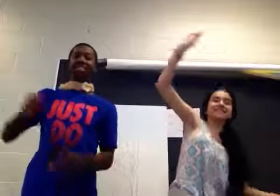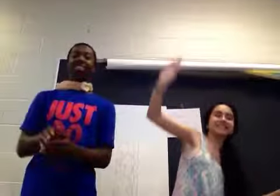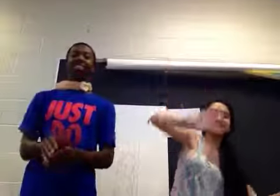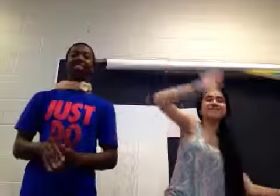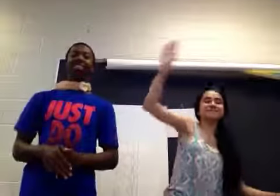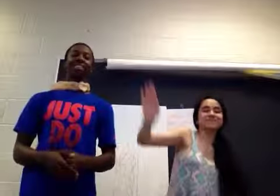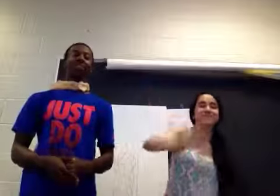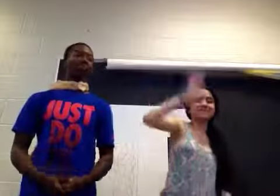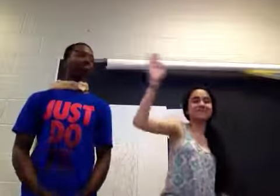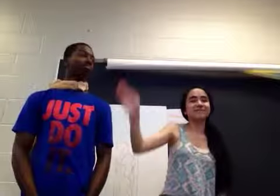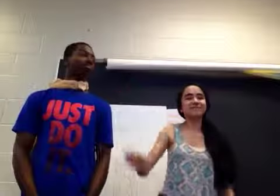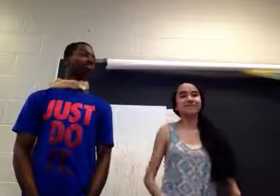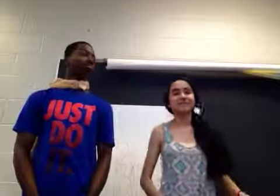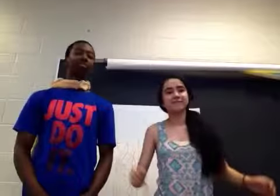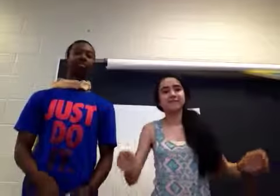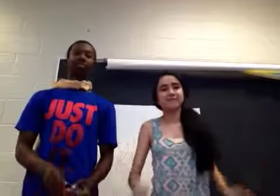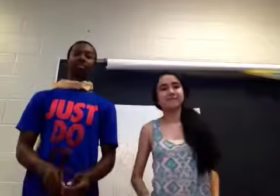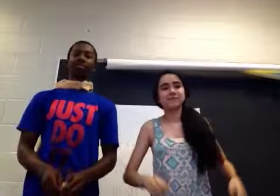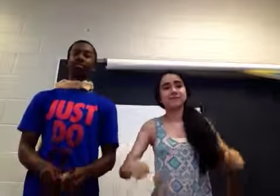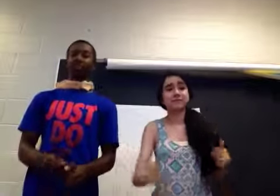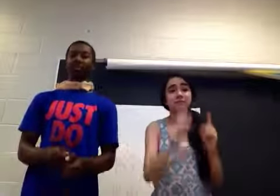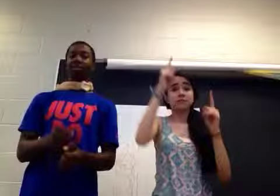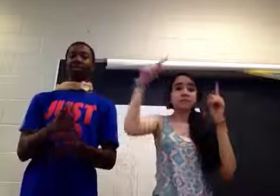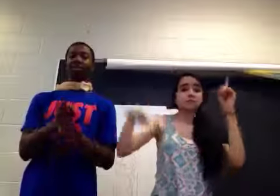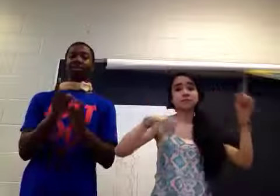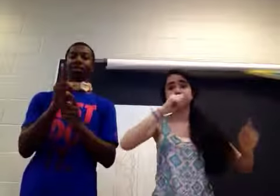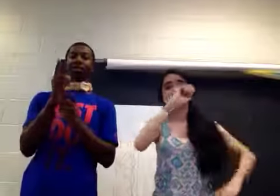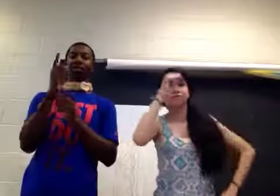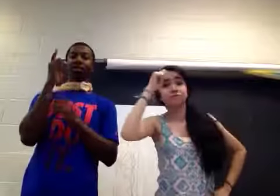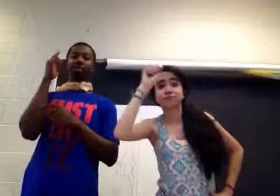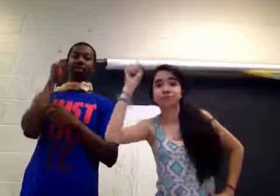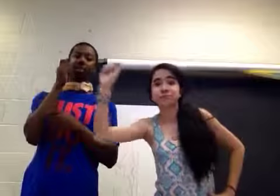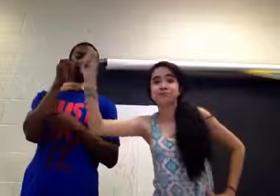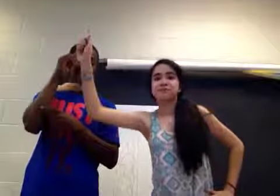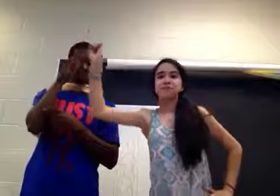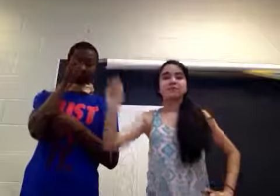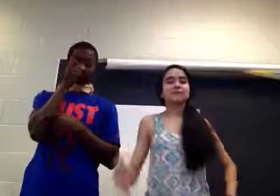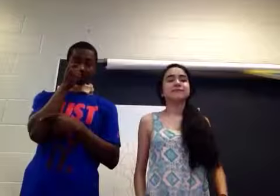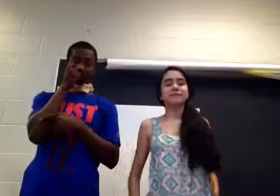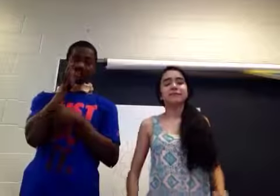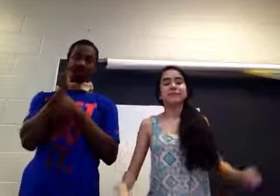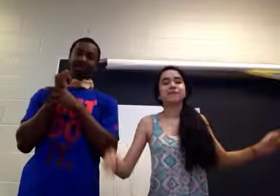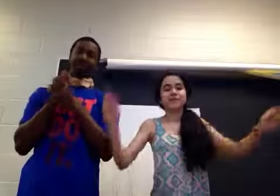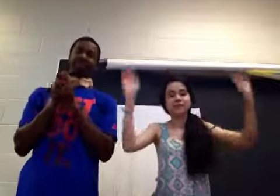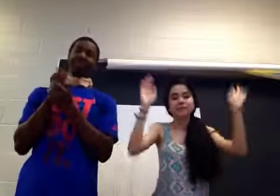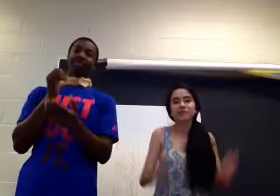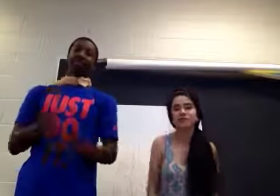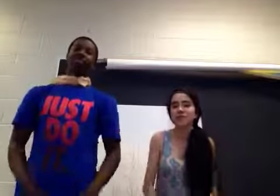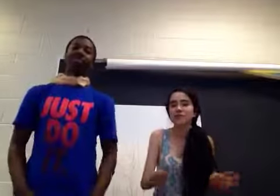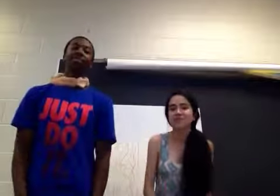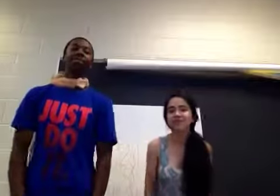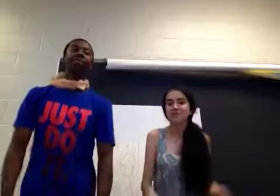media projection Which all leads to the detection Of natural